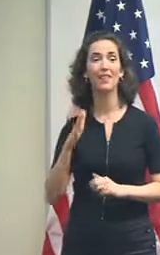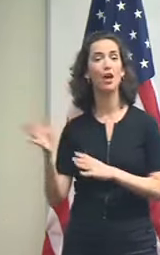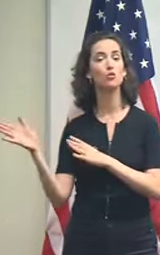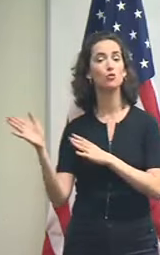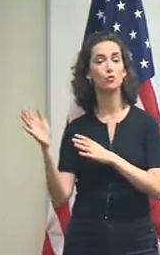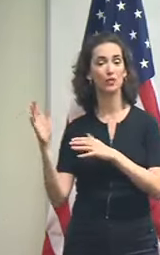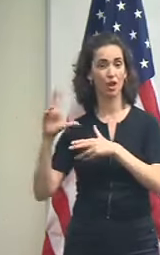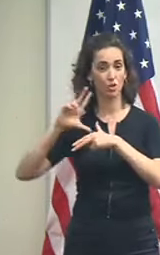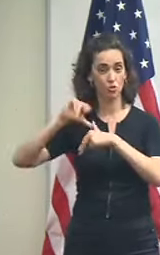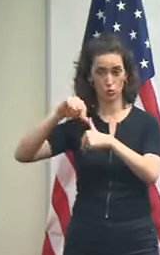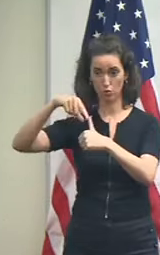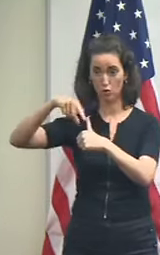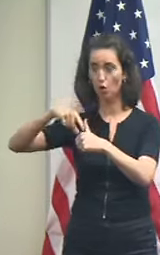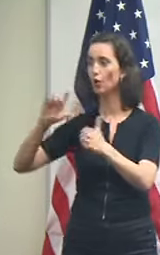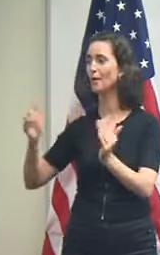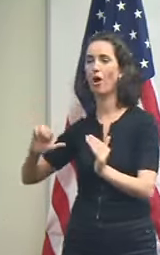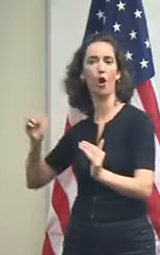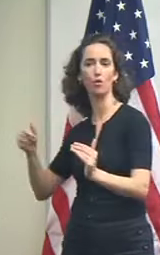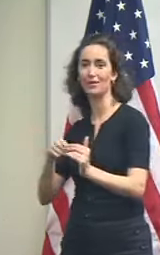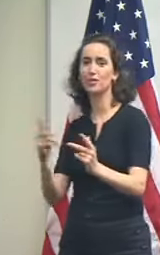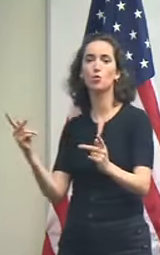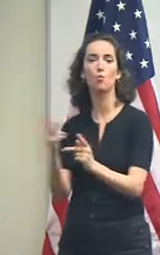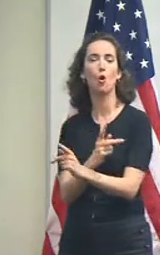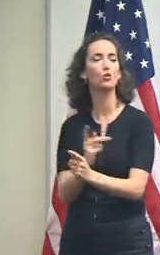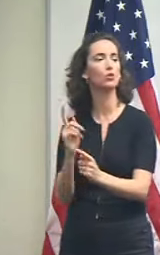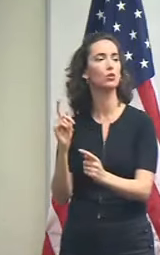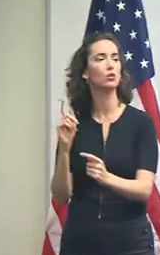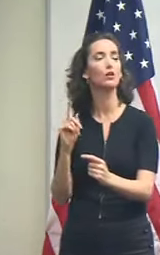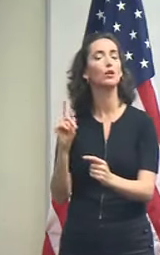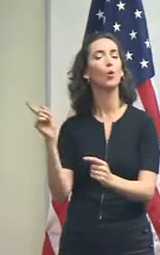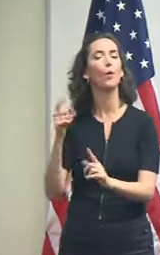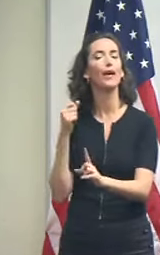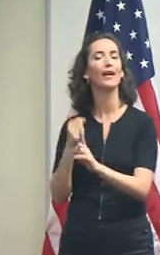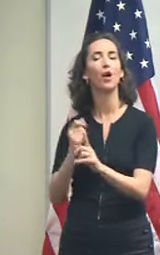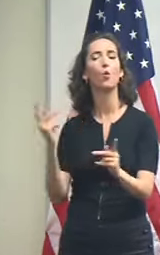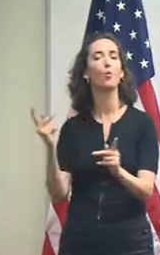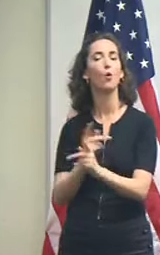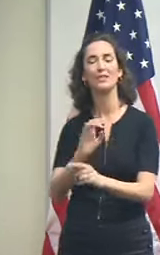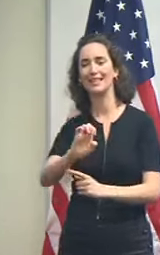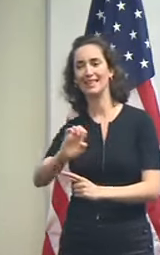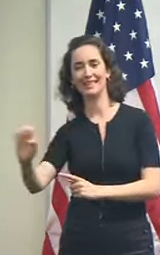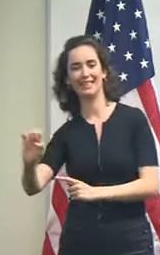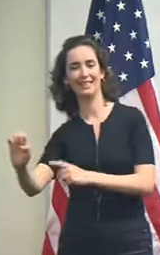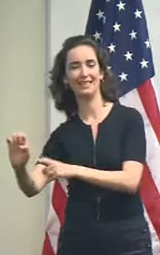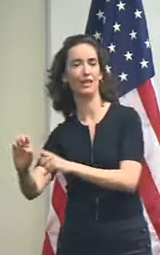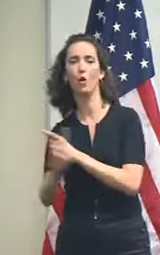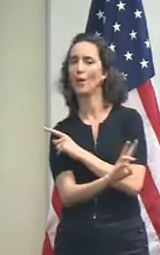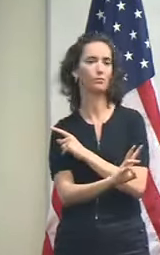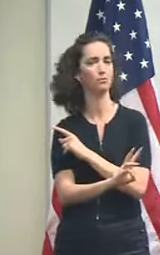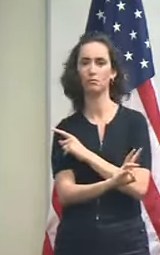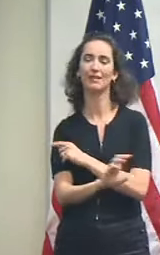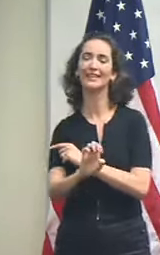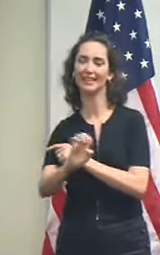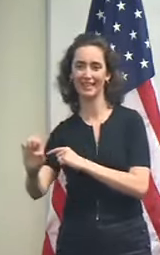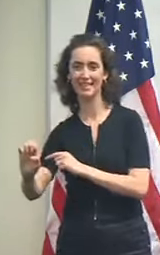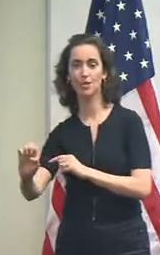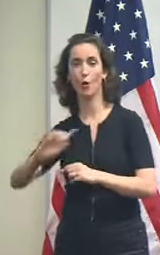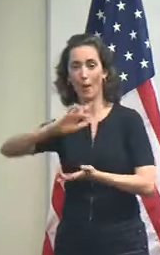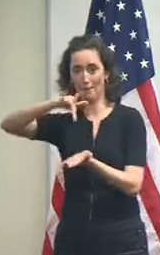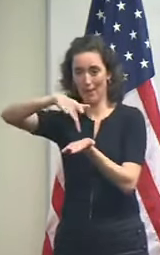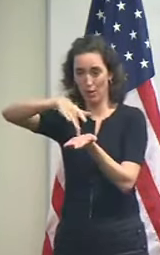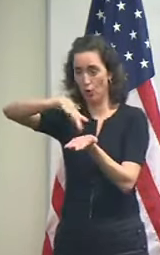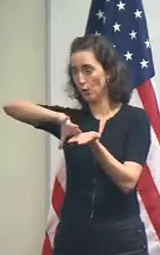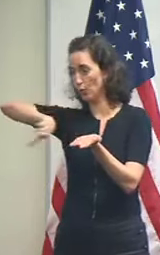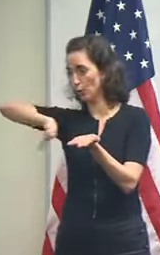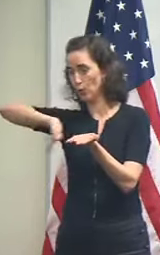significant impacts right along the eye into the east and not on the west side. However, we did expect